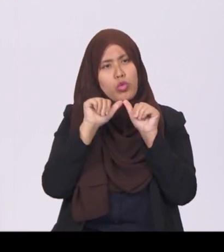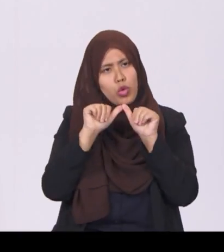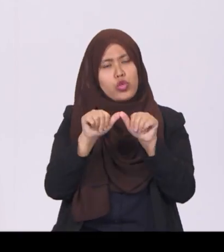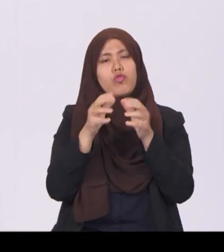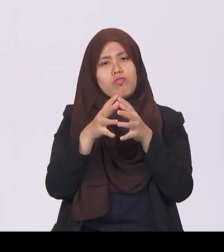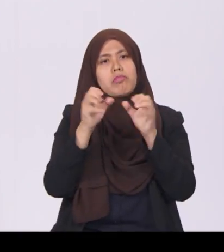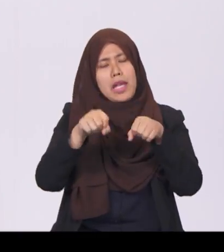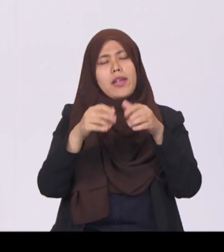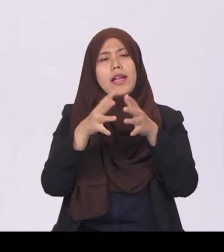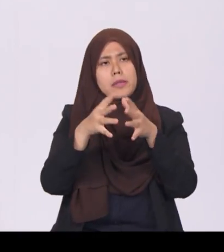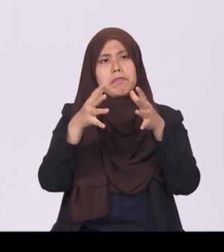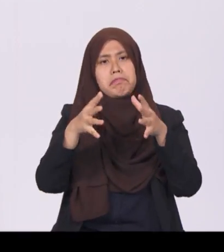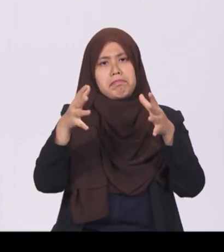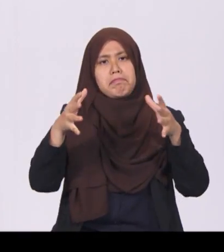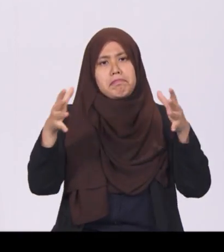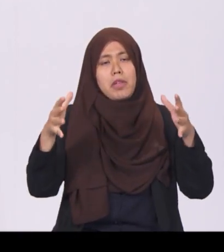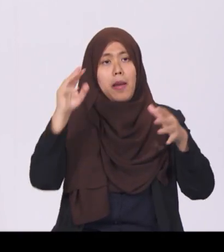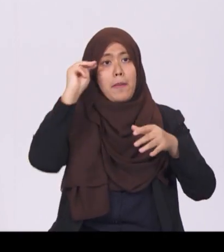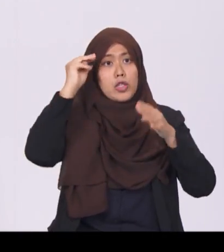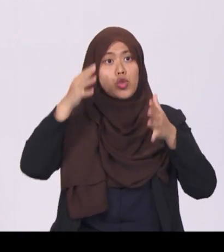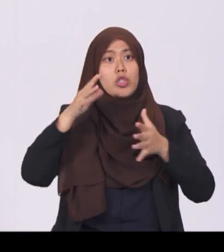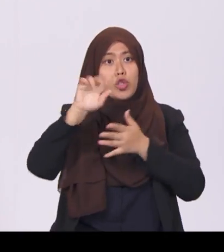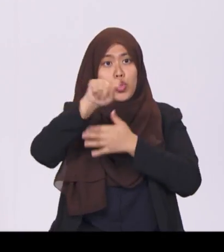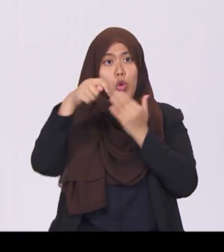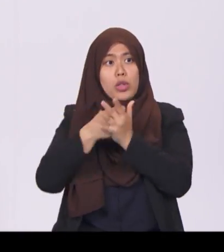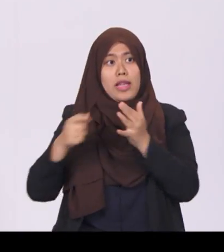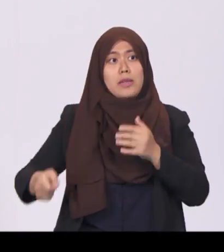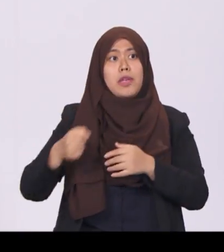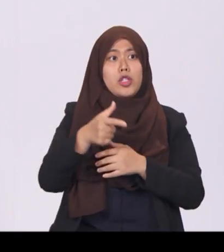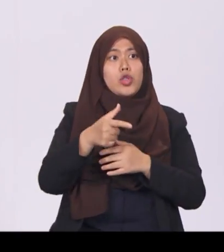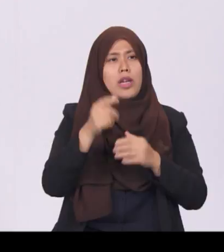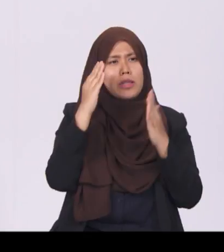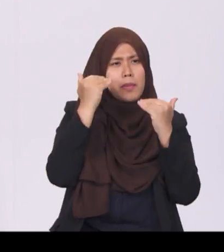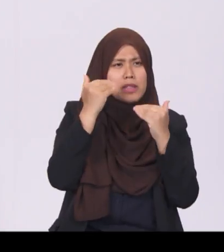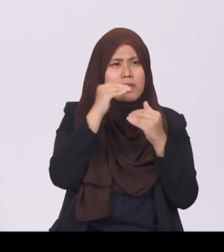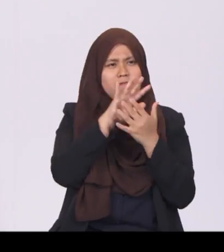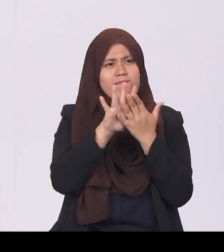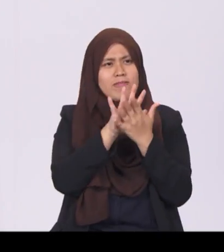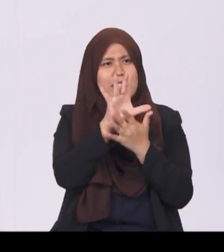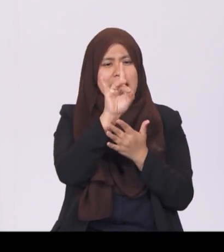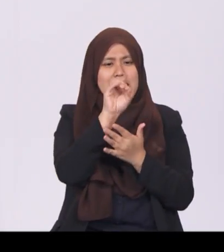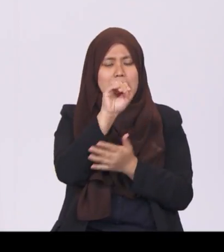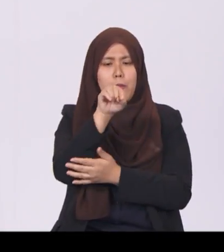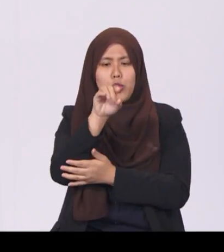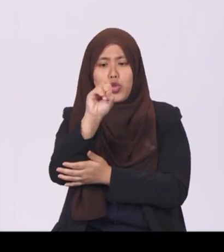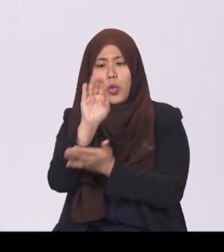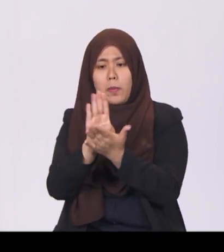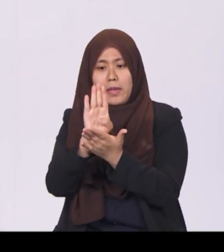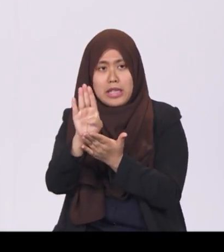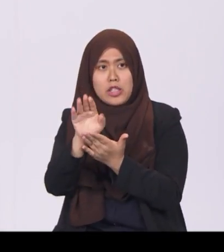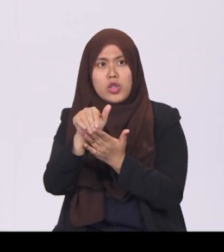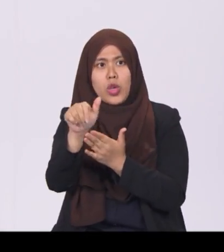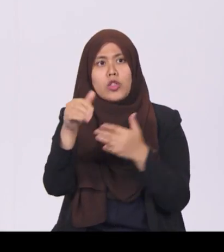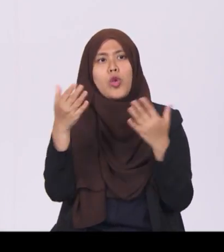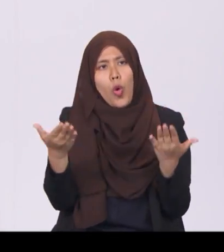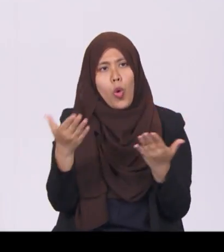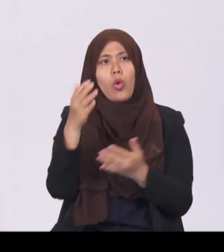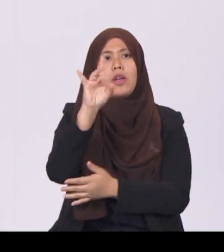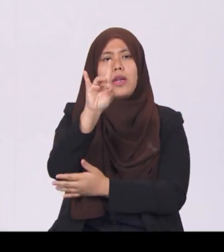Ministry's total expenditures are expected to be $80.0 billion or 8.3% higher than in